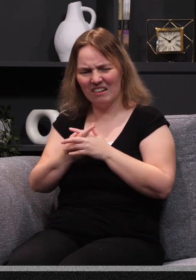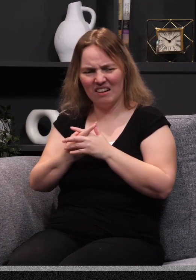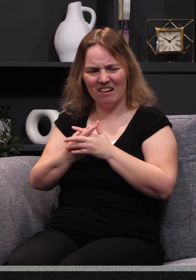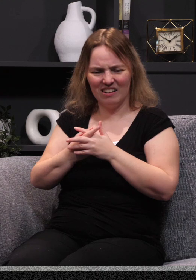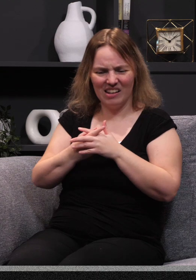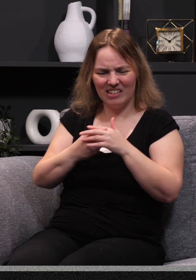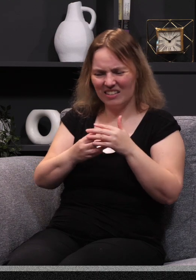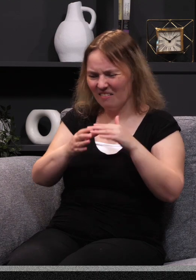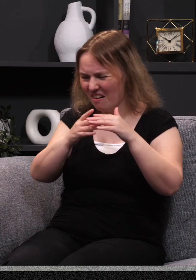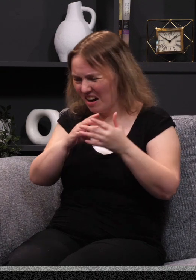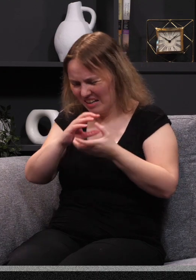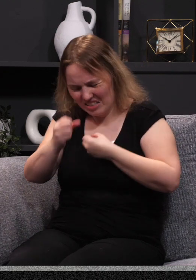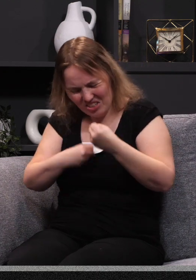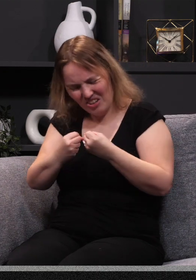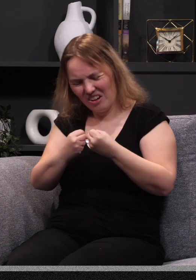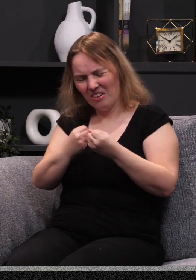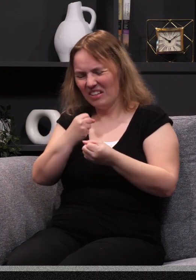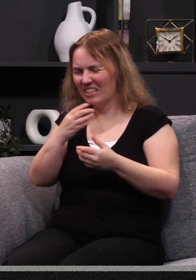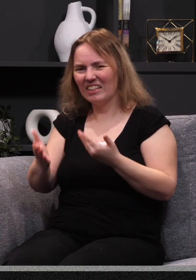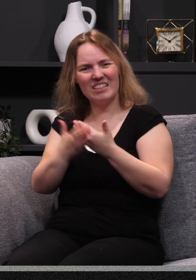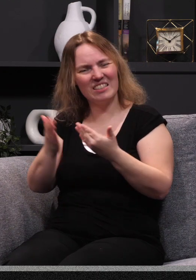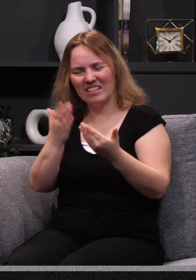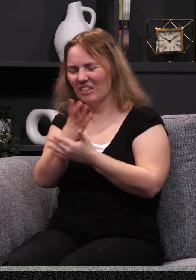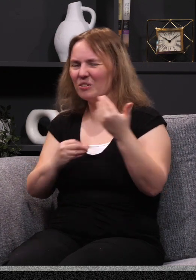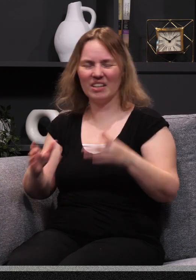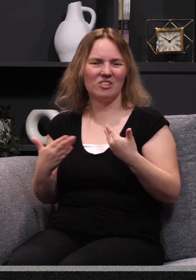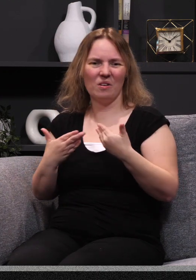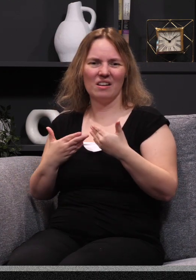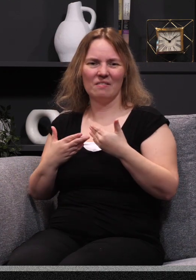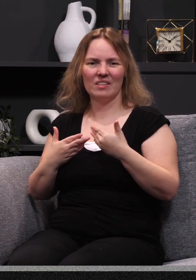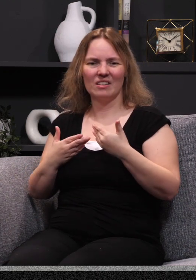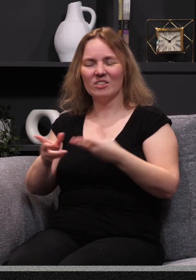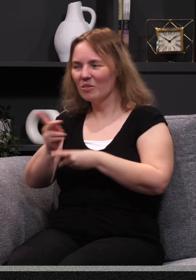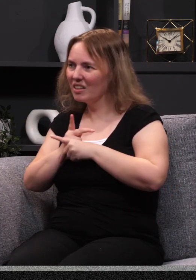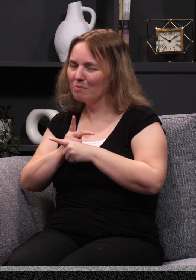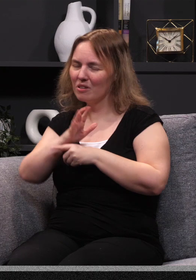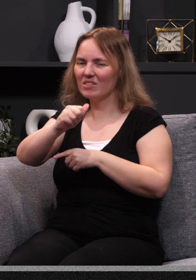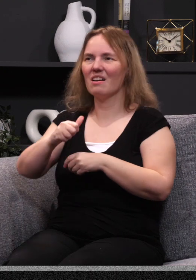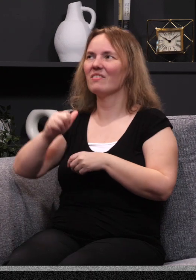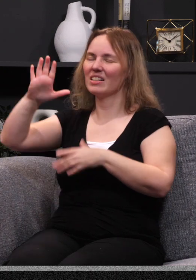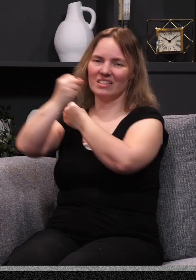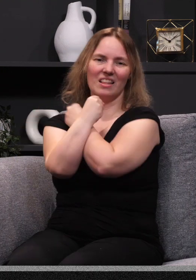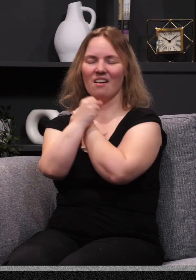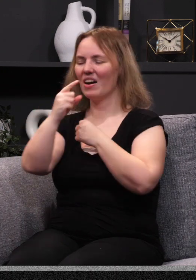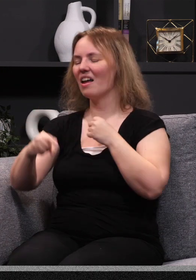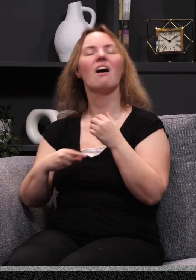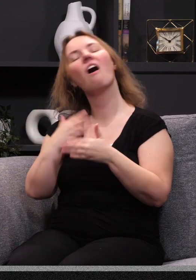apart, it can be really easy to lose that joy, to lose that love. That's why the Lord says, I want you to keep yourselves in my love at all